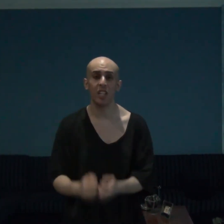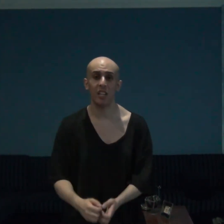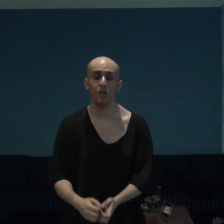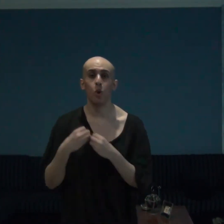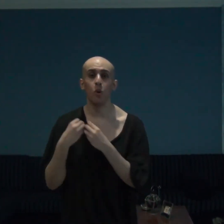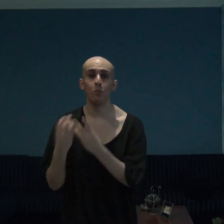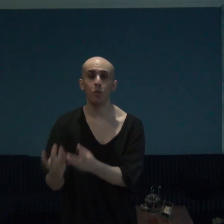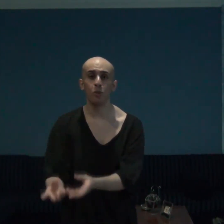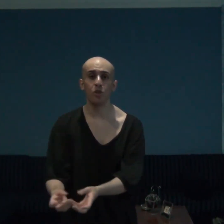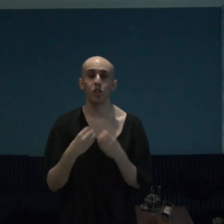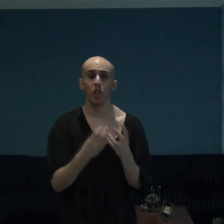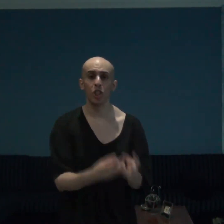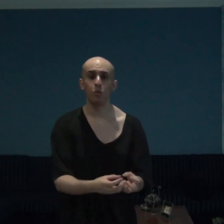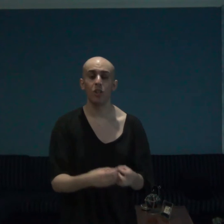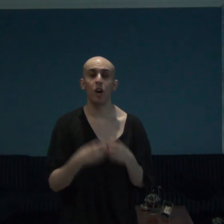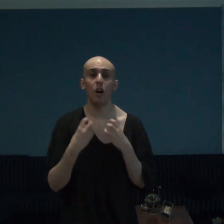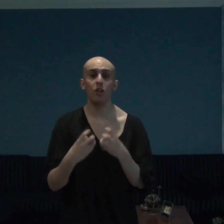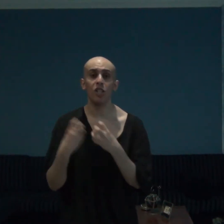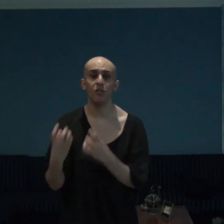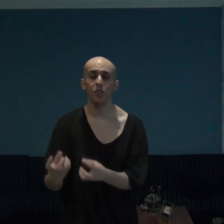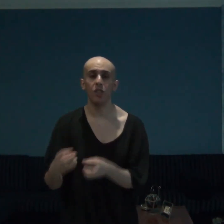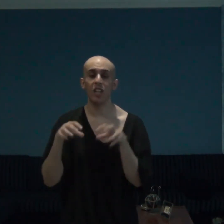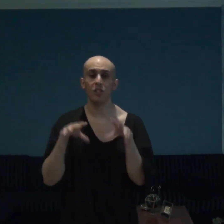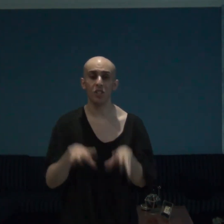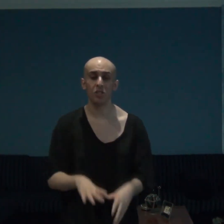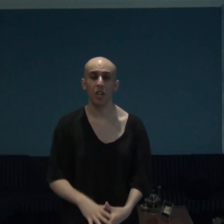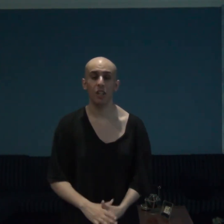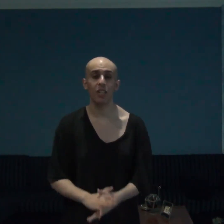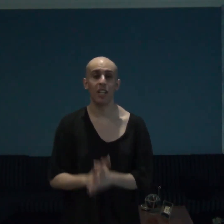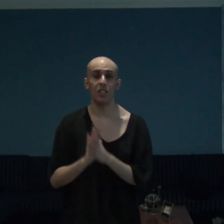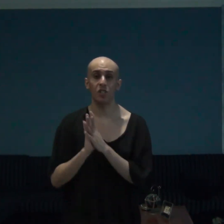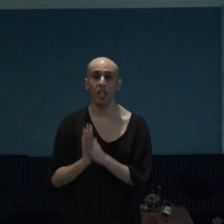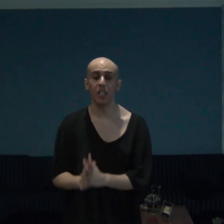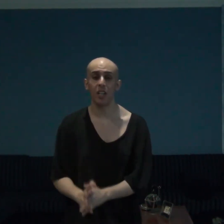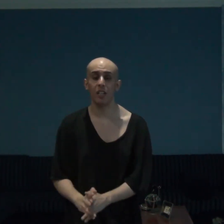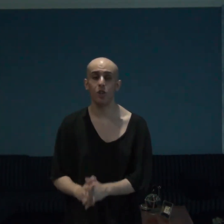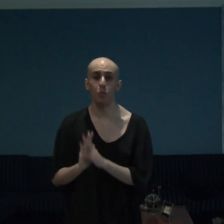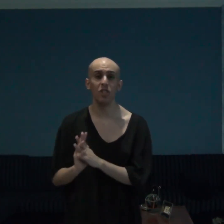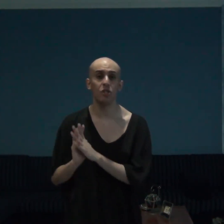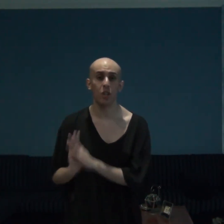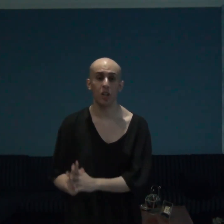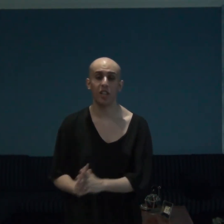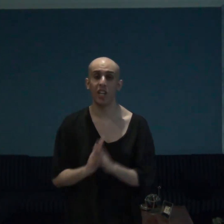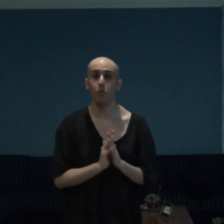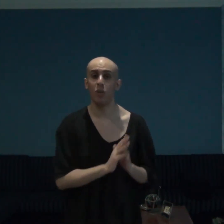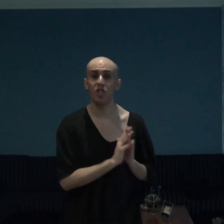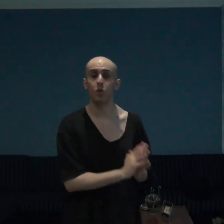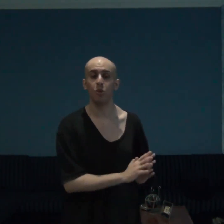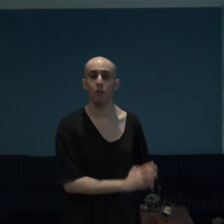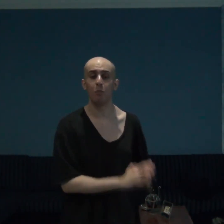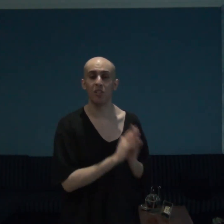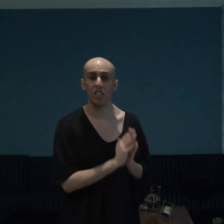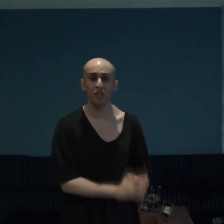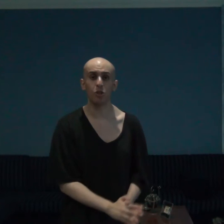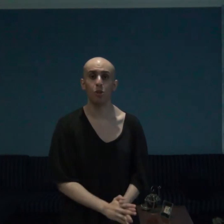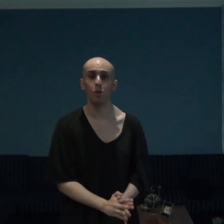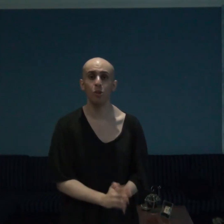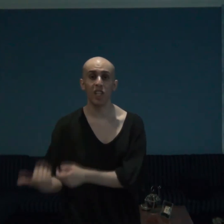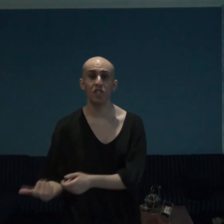gals who abuse children are evil and this tale guys and gals was dark and was grim but these two Guts